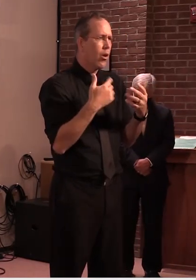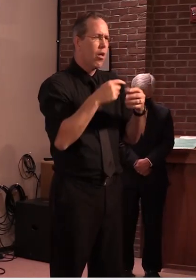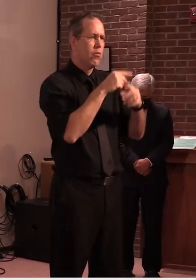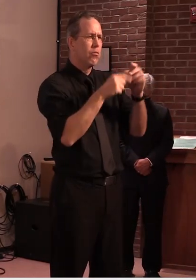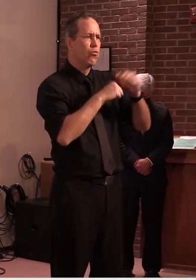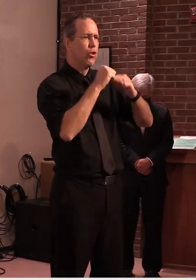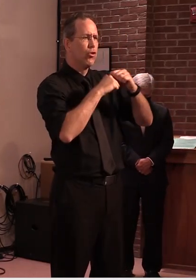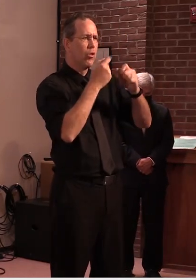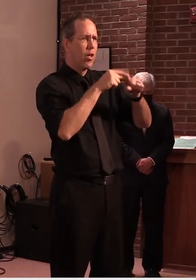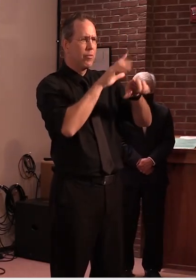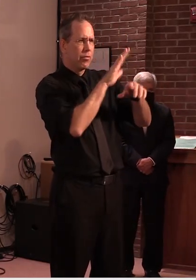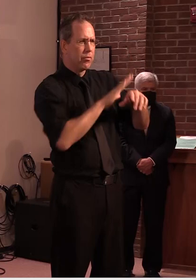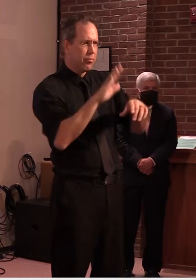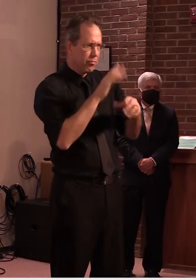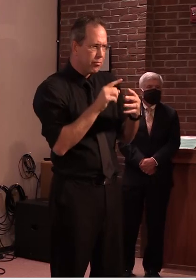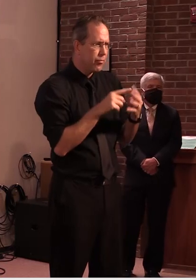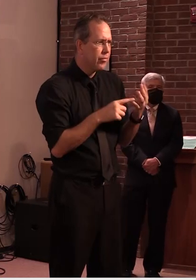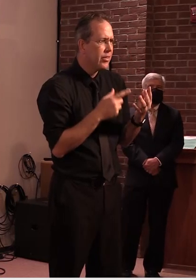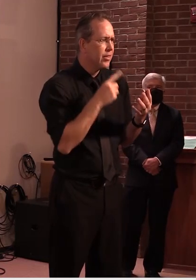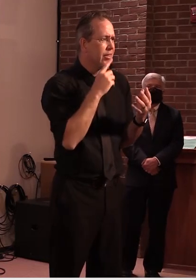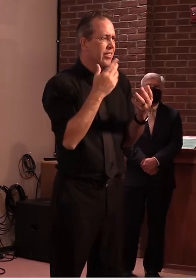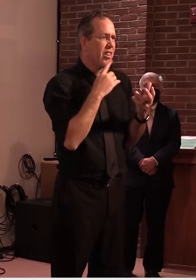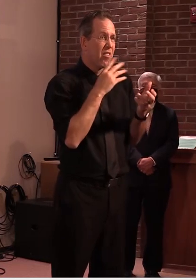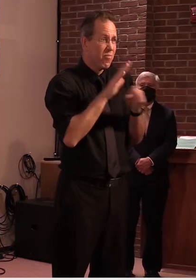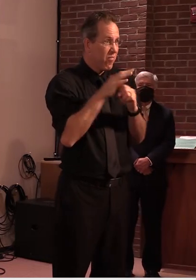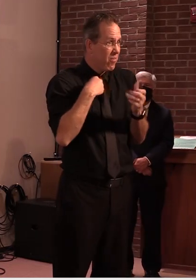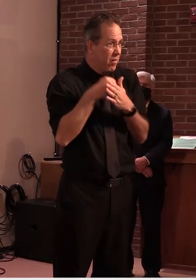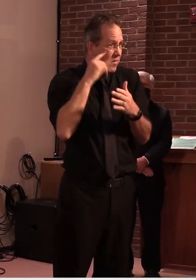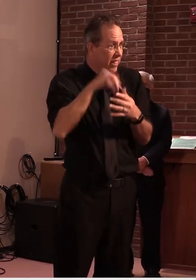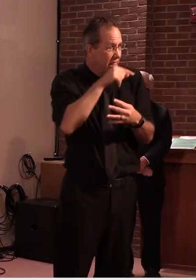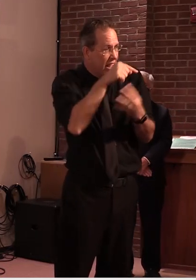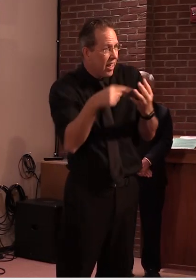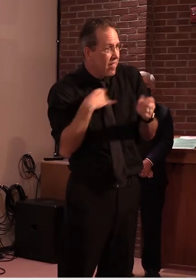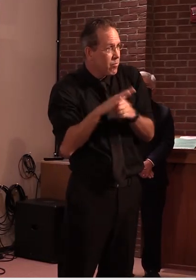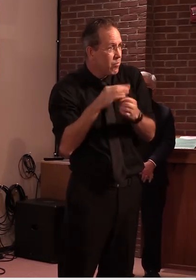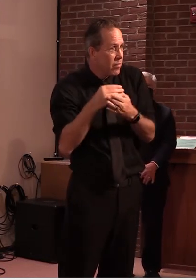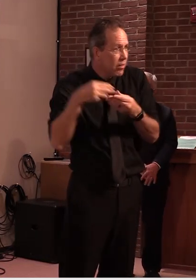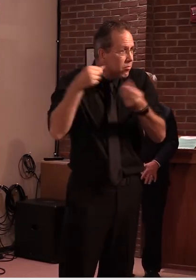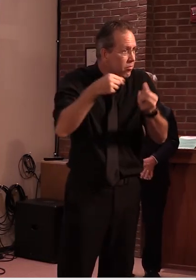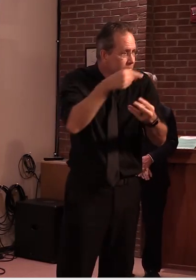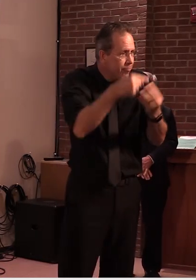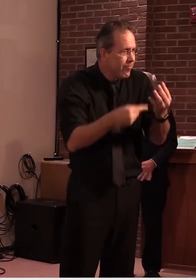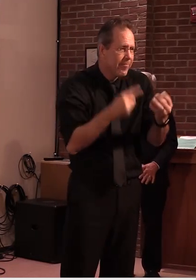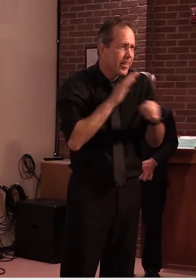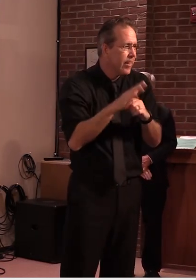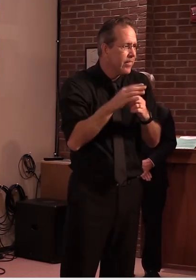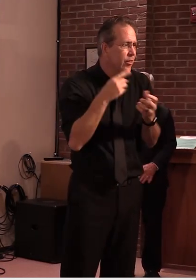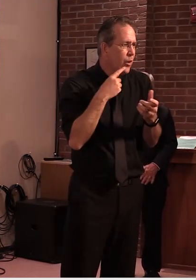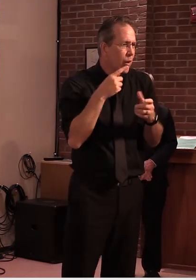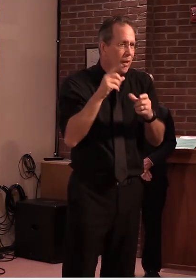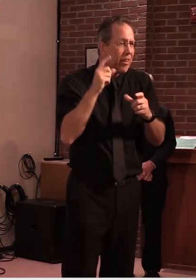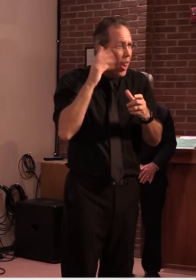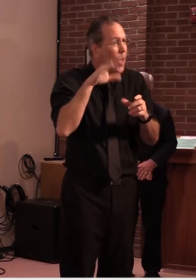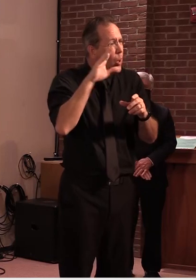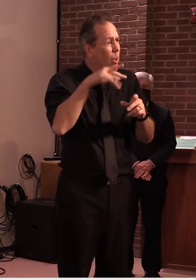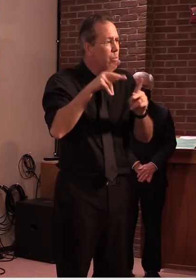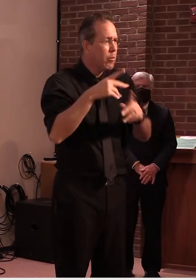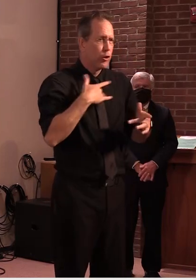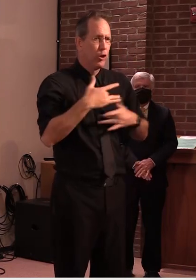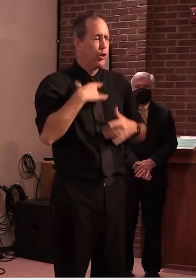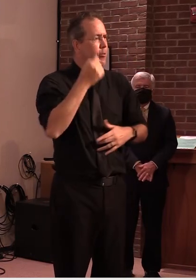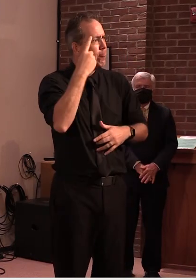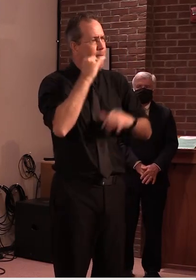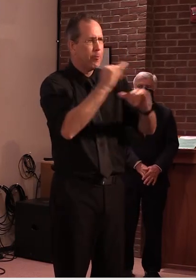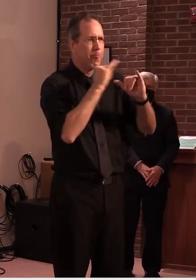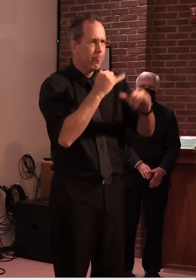believe uh to to focus on that and uh and i know many have been but we have to take this seriously this is this is our